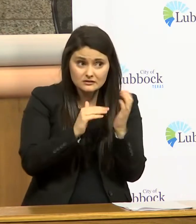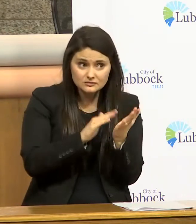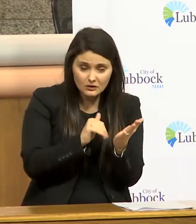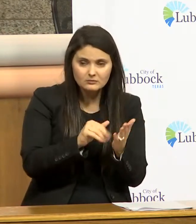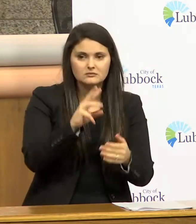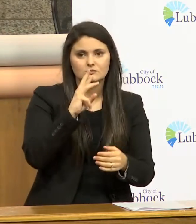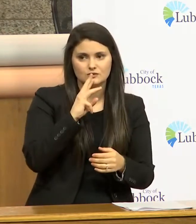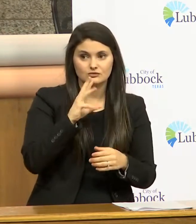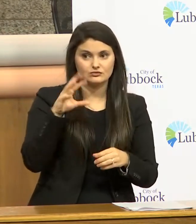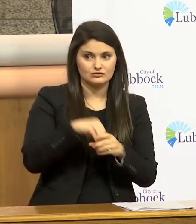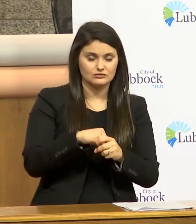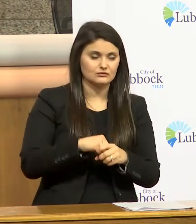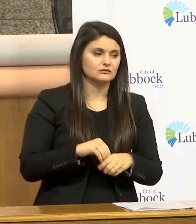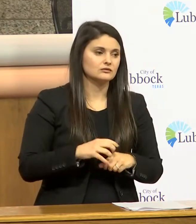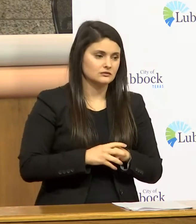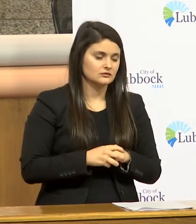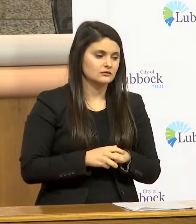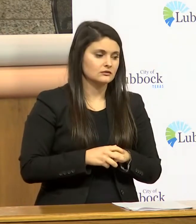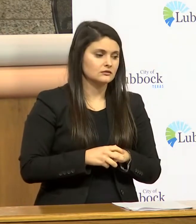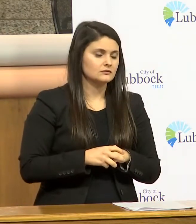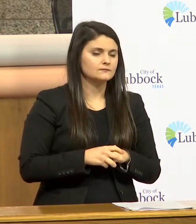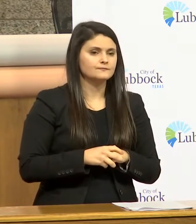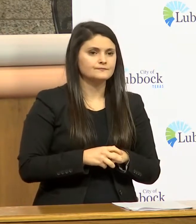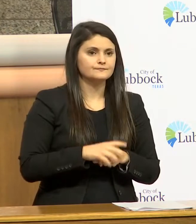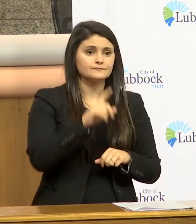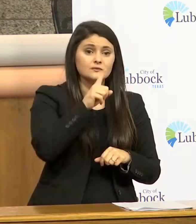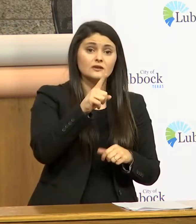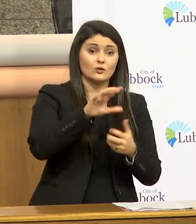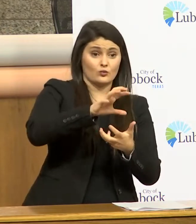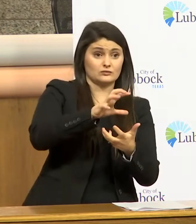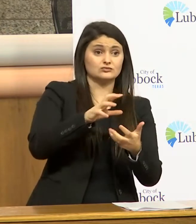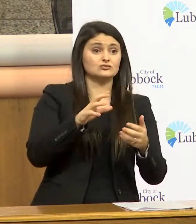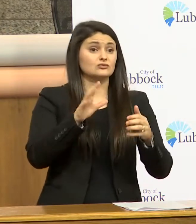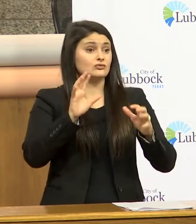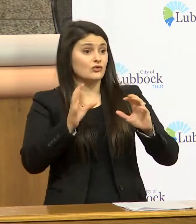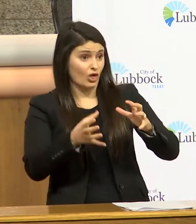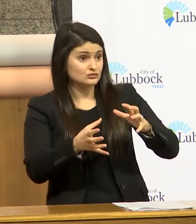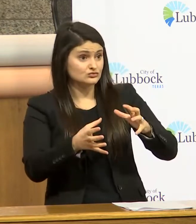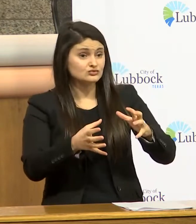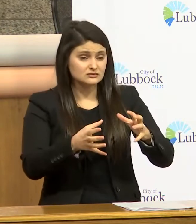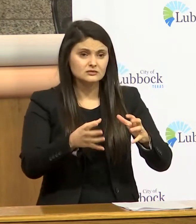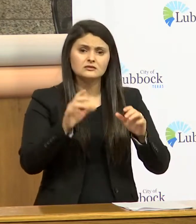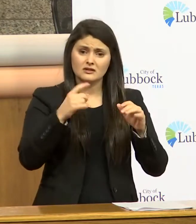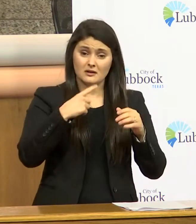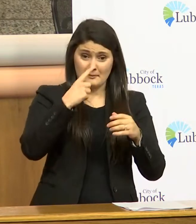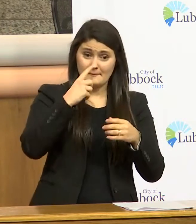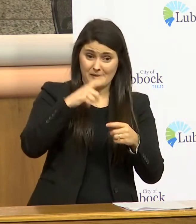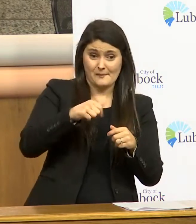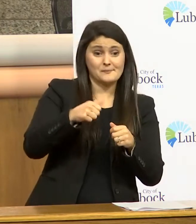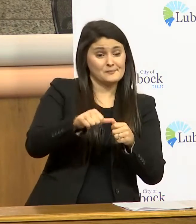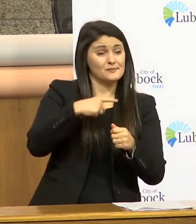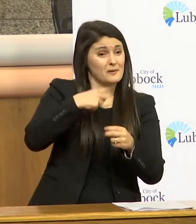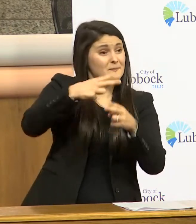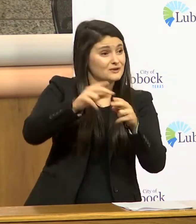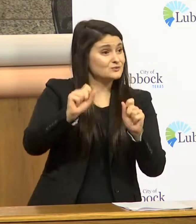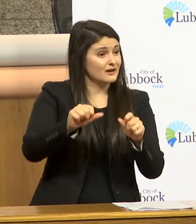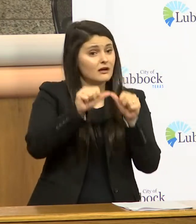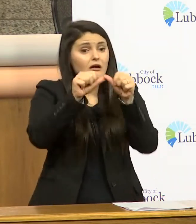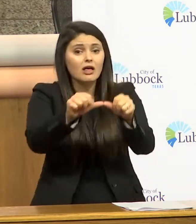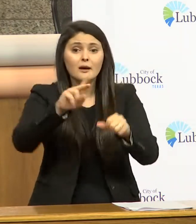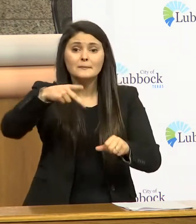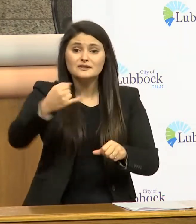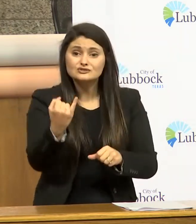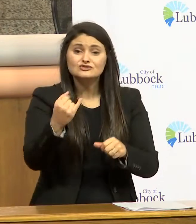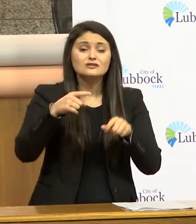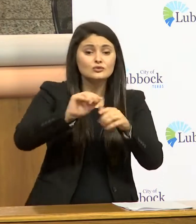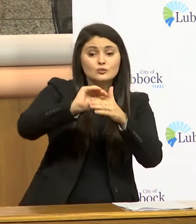and water okay make sure you wash their laundry I said you could stay in your pajamas on the weekend during the day you need to get up and get